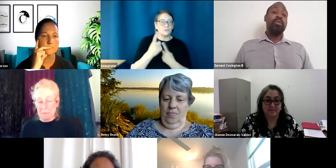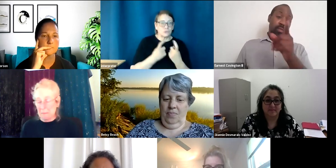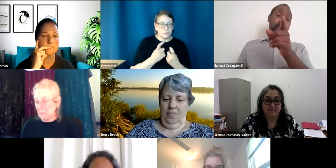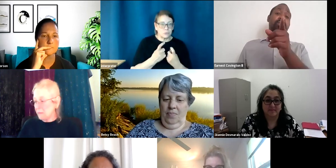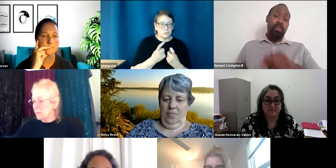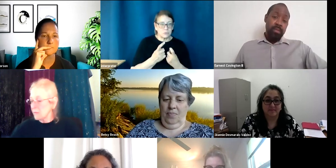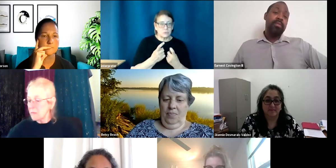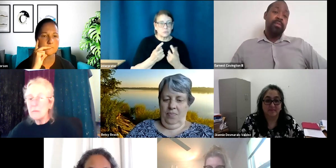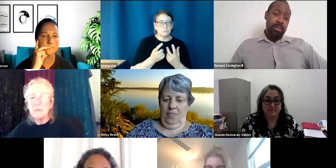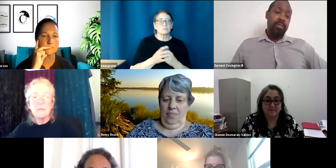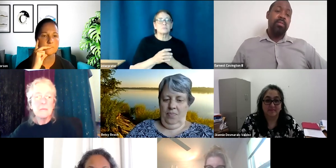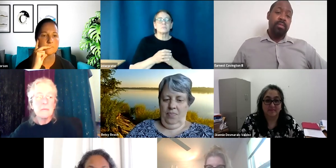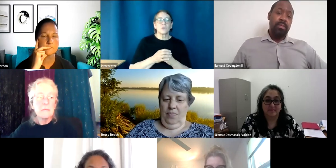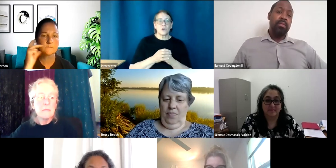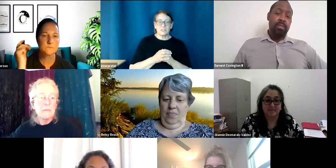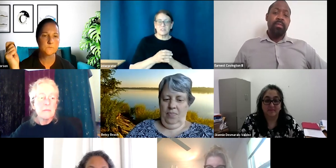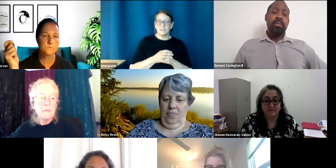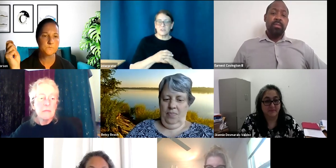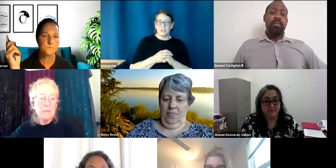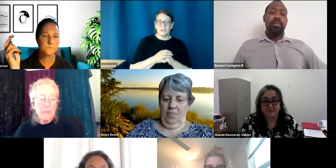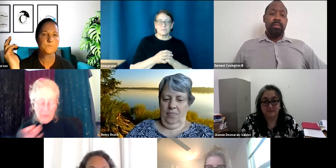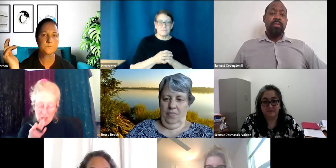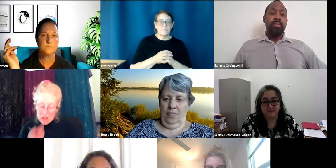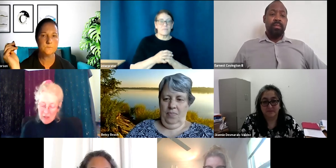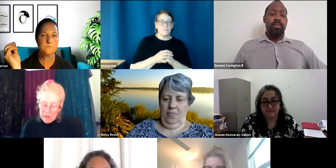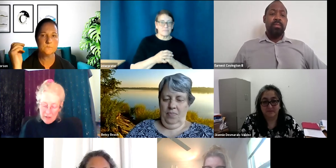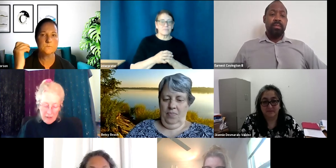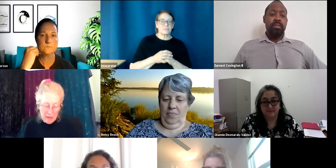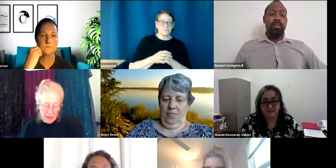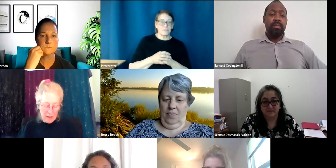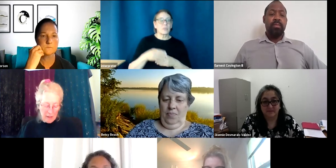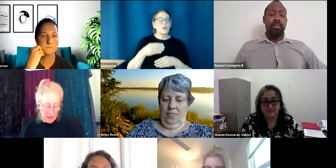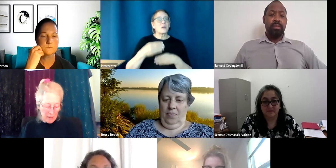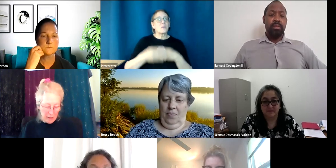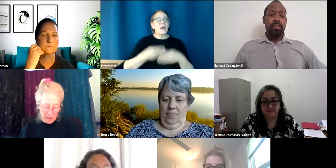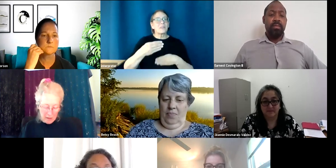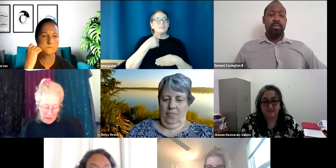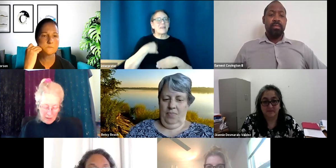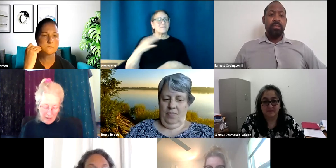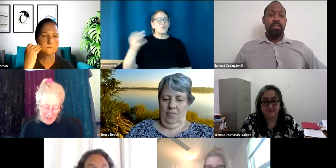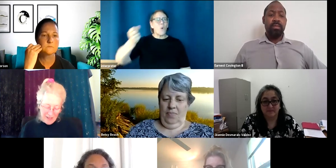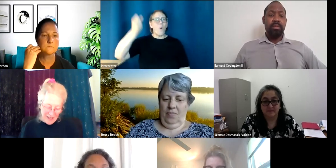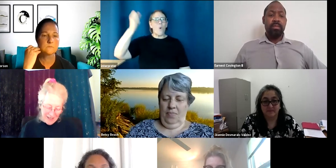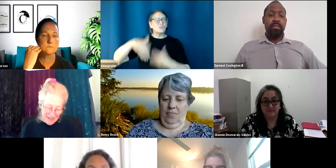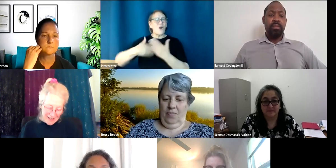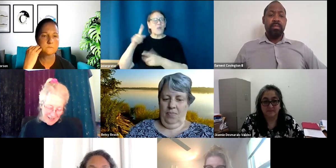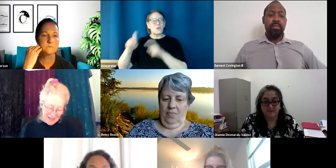with, I think it was Bethany who said. That's a great idea. If you put it off to the end, it might get a bit lost. So